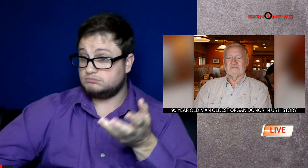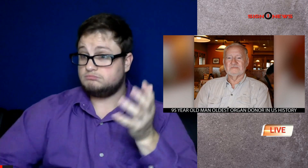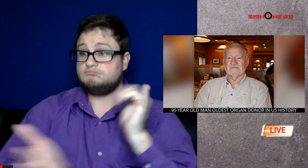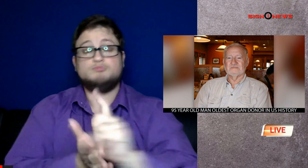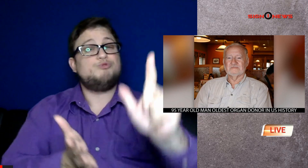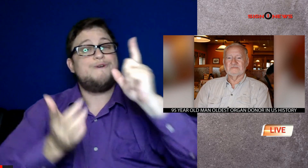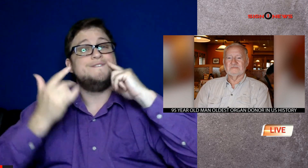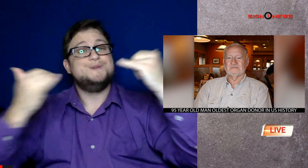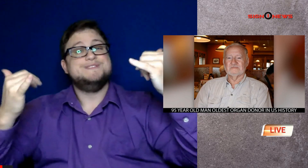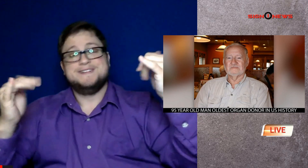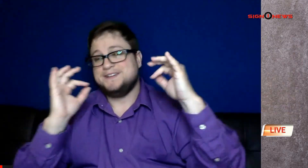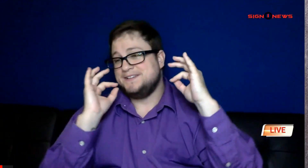Well, that's all for today